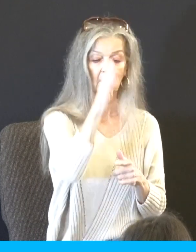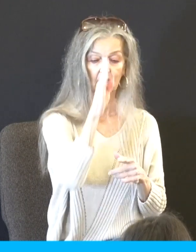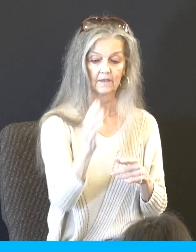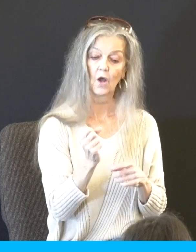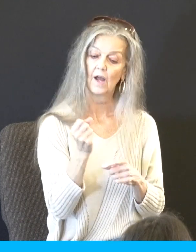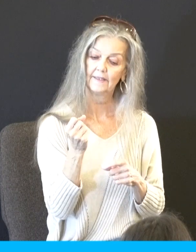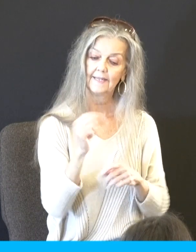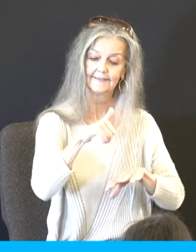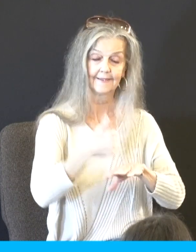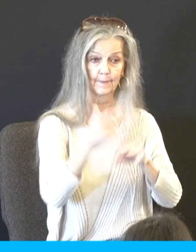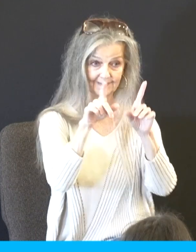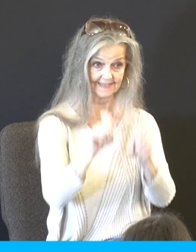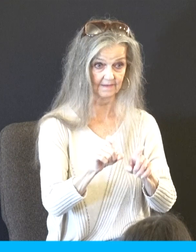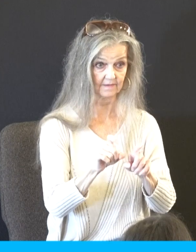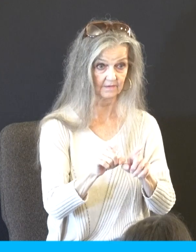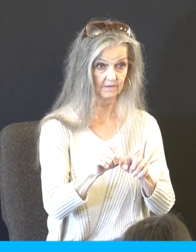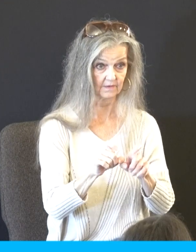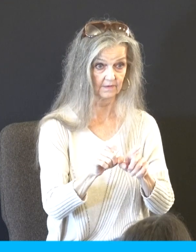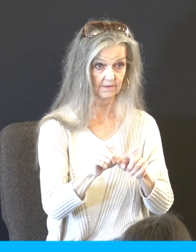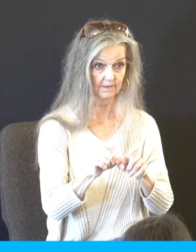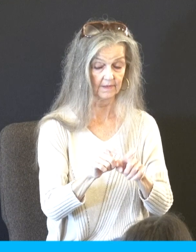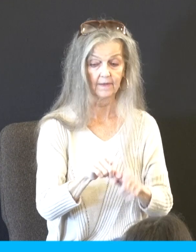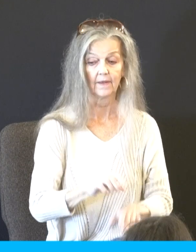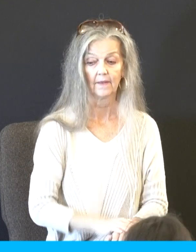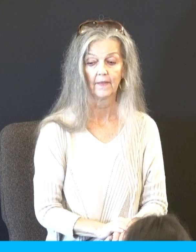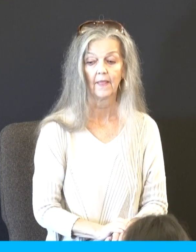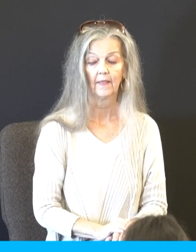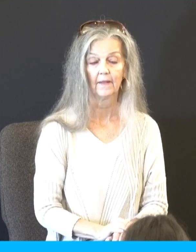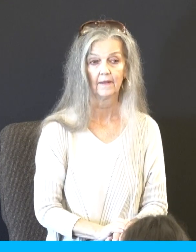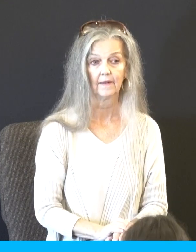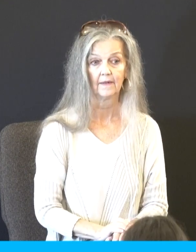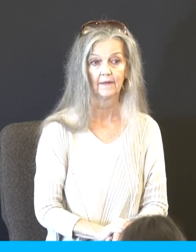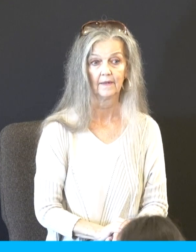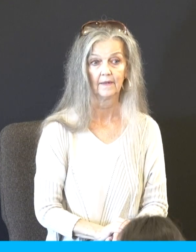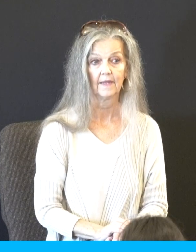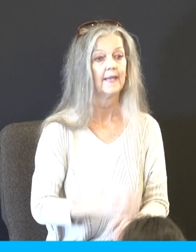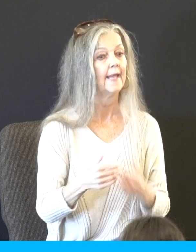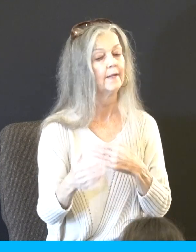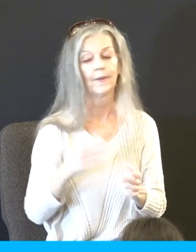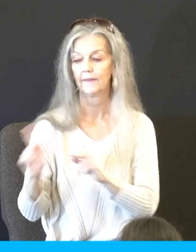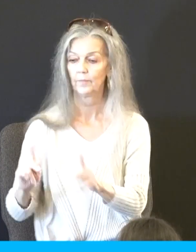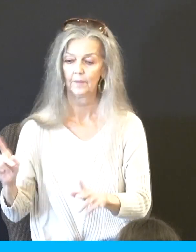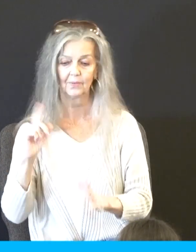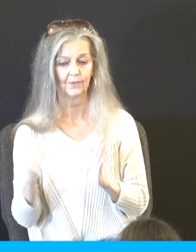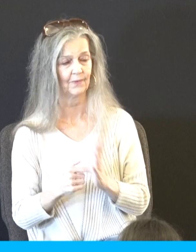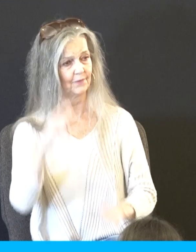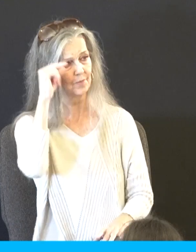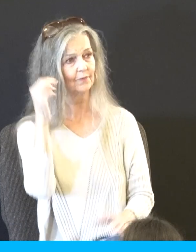set up the test. But they made their answers. They made their responses. And so when the people saw that Moses delayed to come down out of the